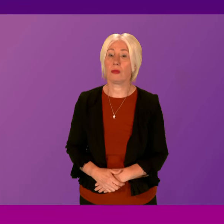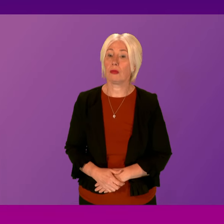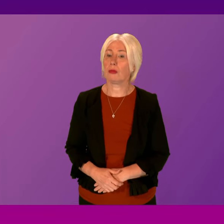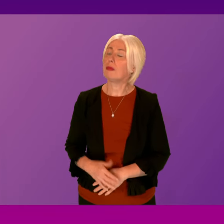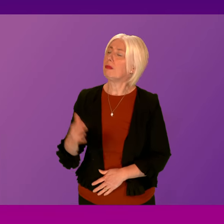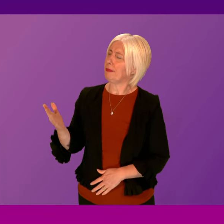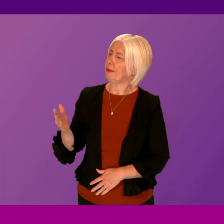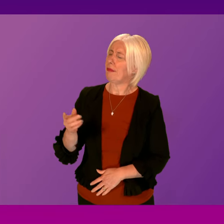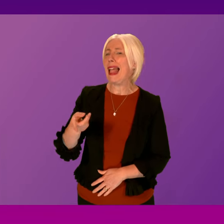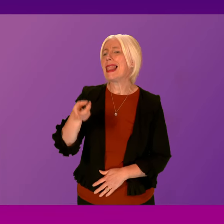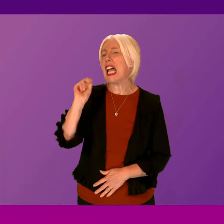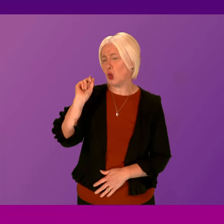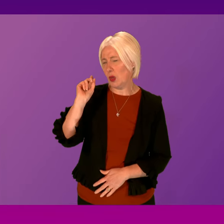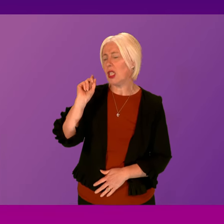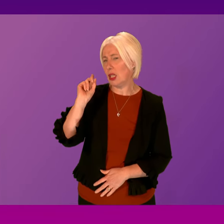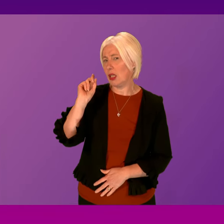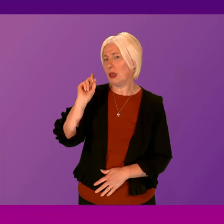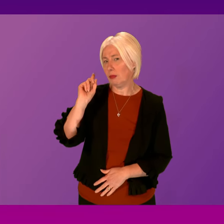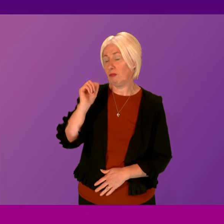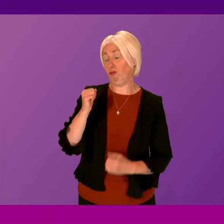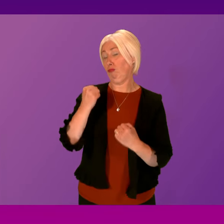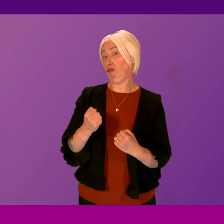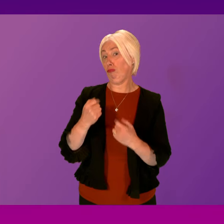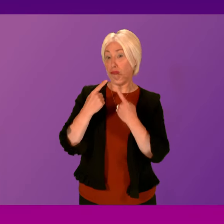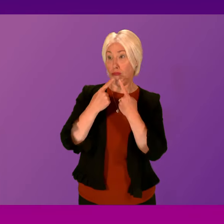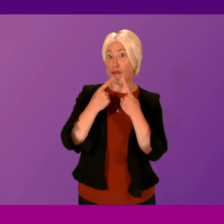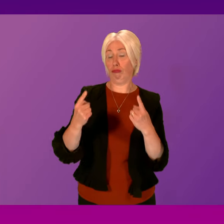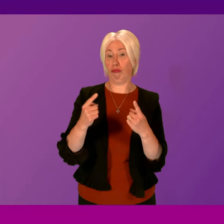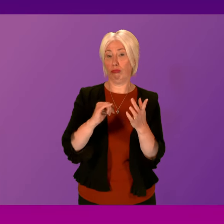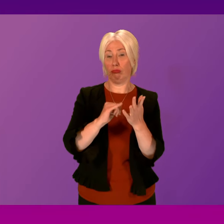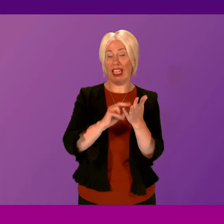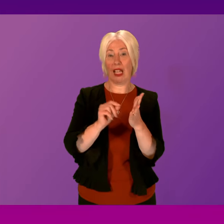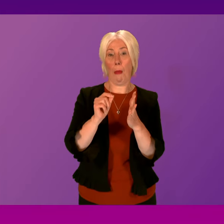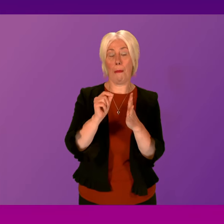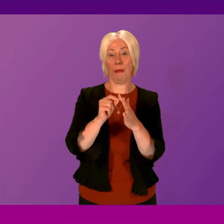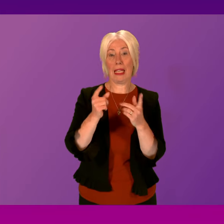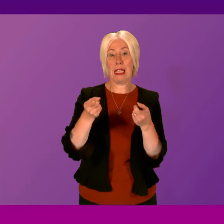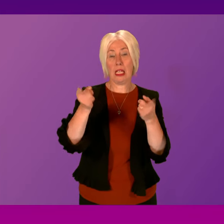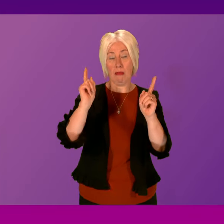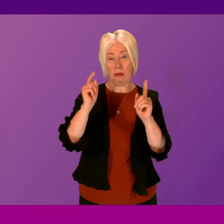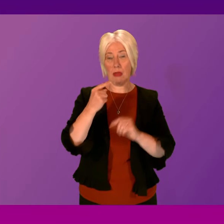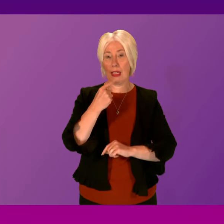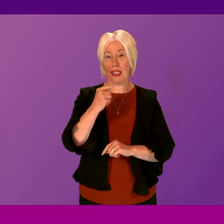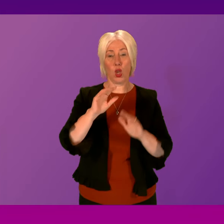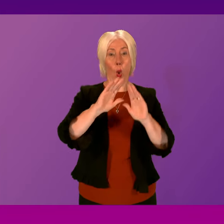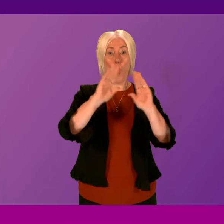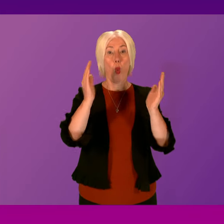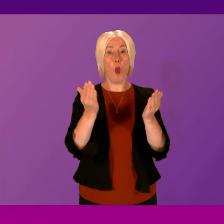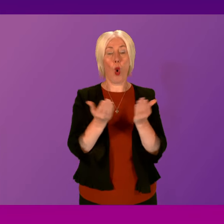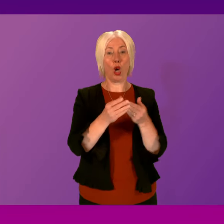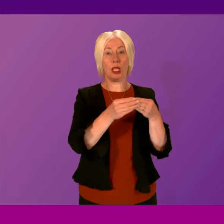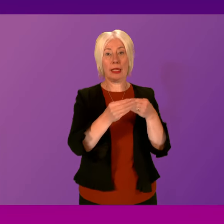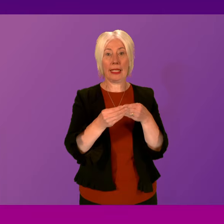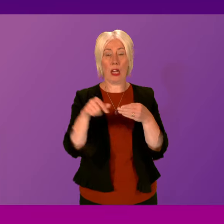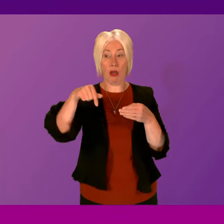Last week, we heard a bold claim from an SNP Cabinet Secretary that world leaders were